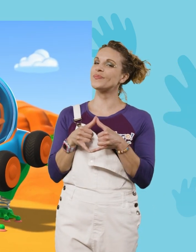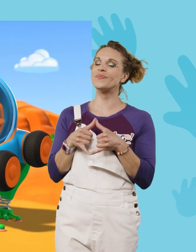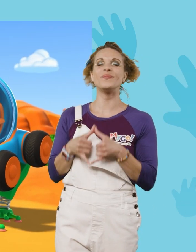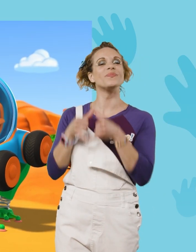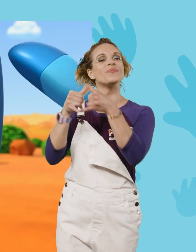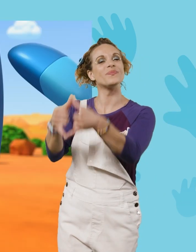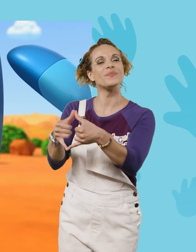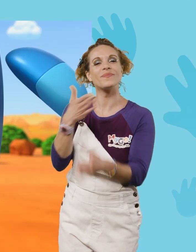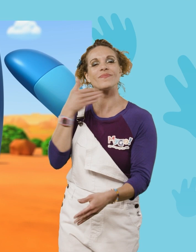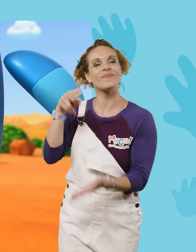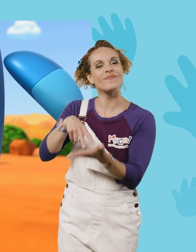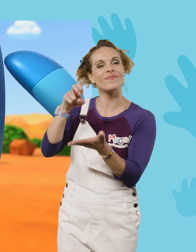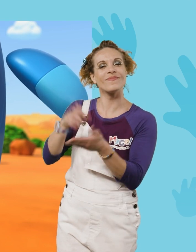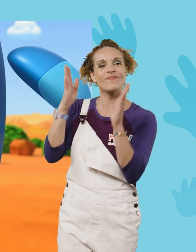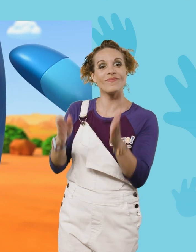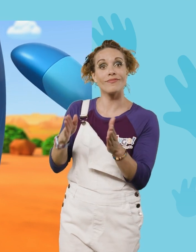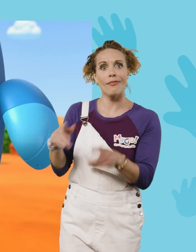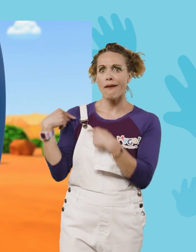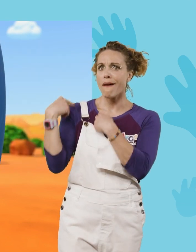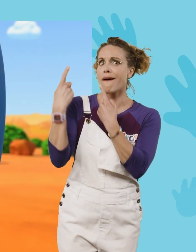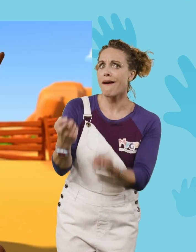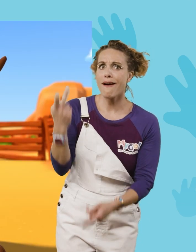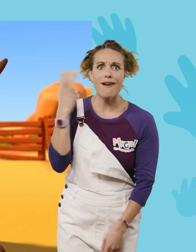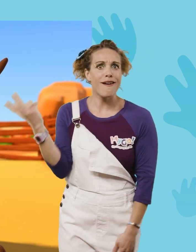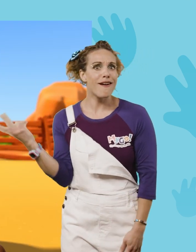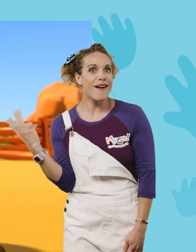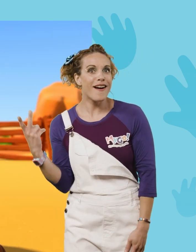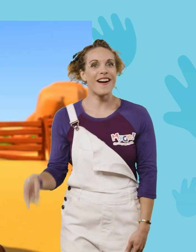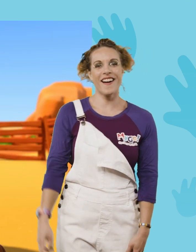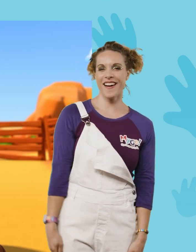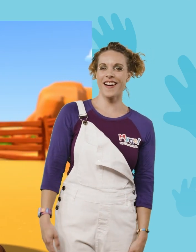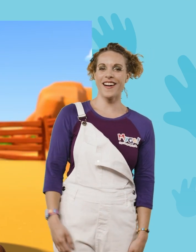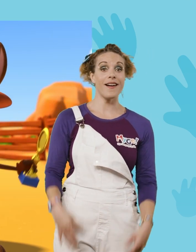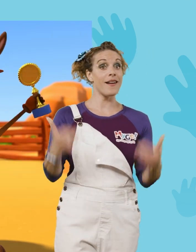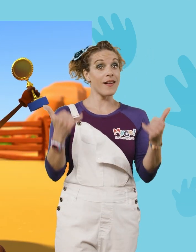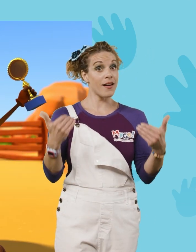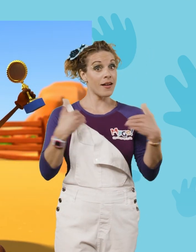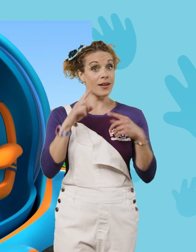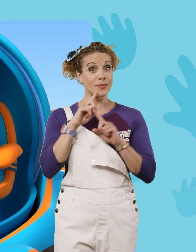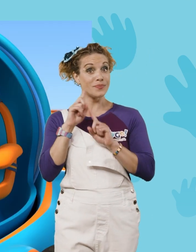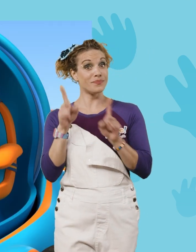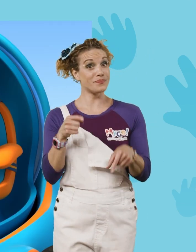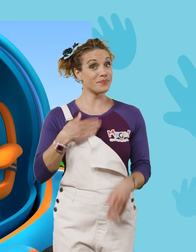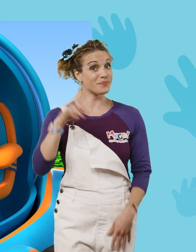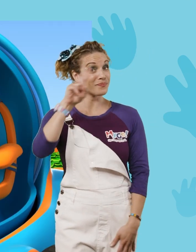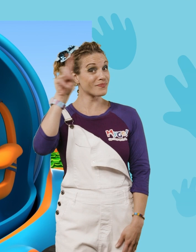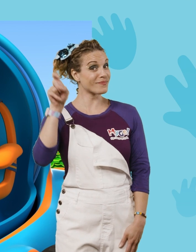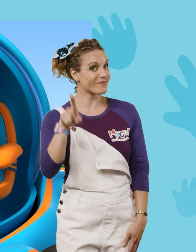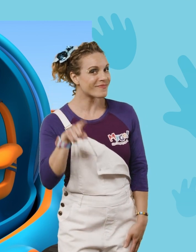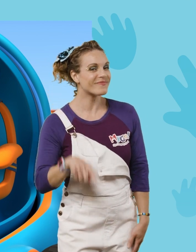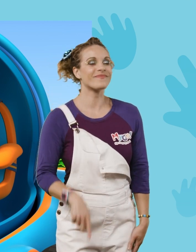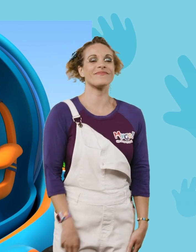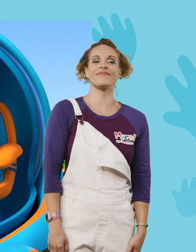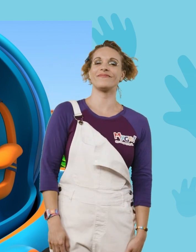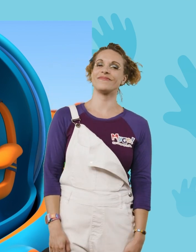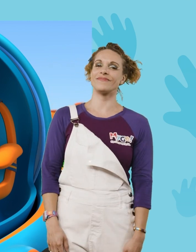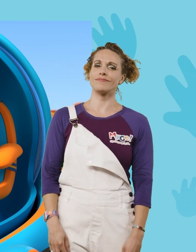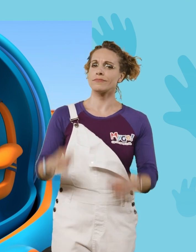To the best jumper we've ever seen! And now I have the answer to my question!